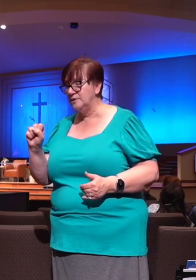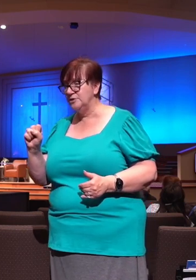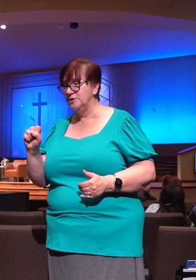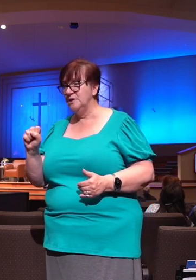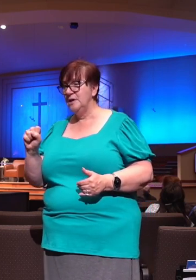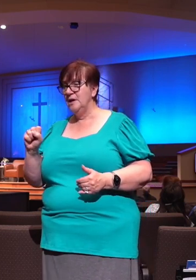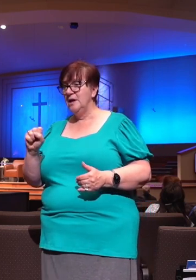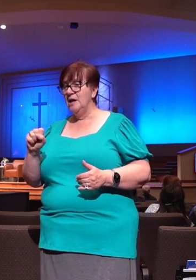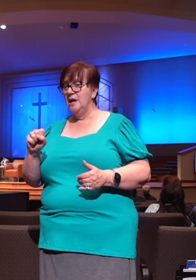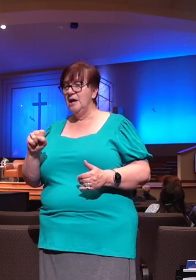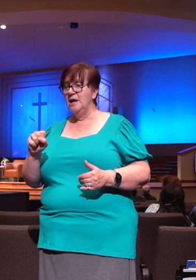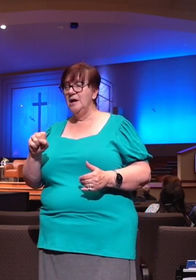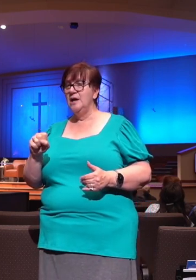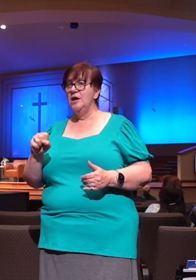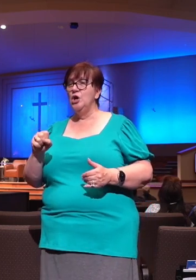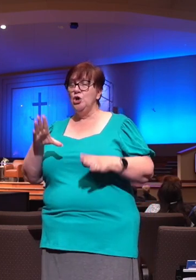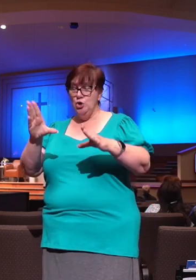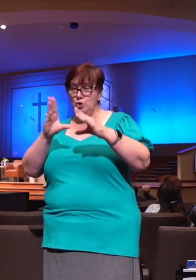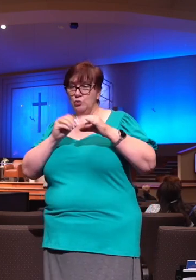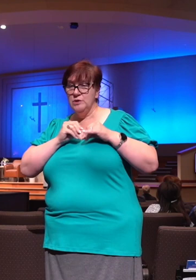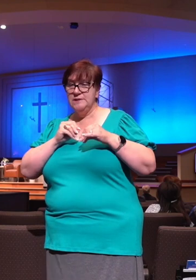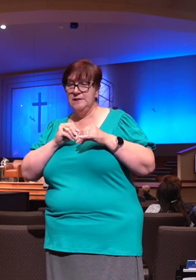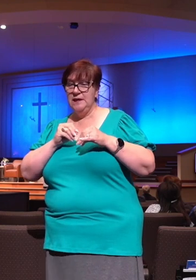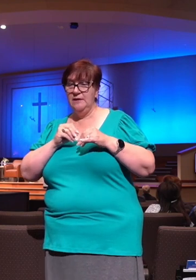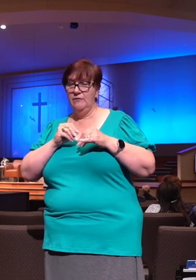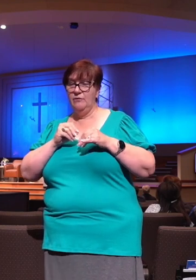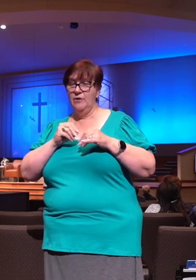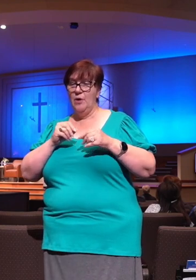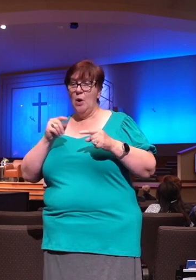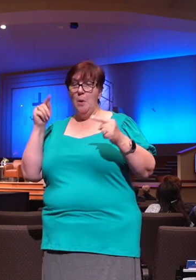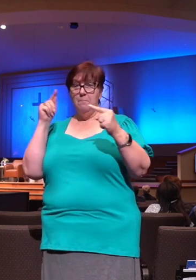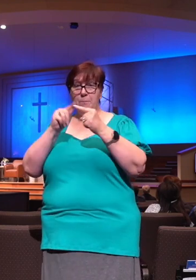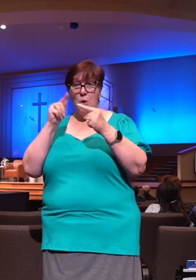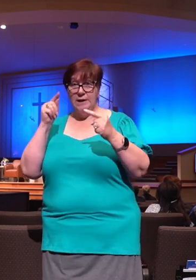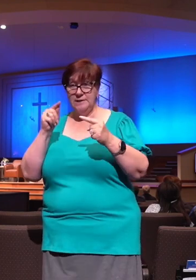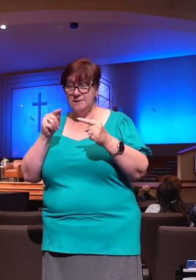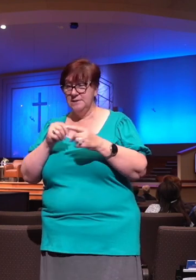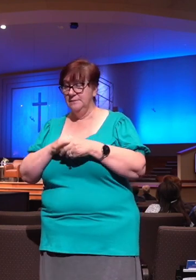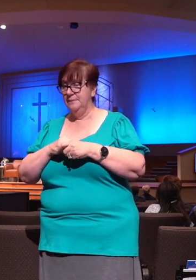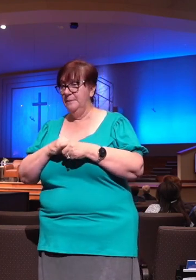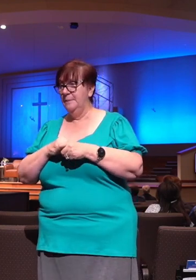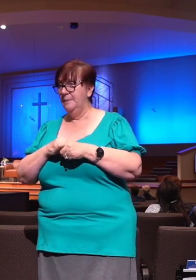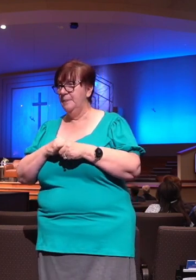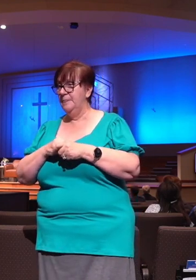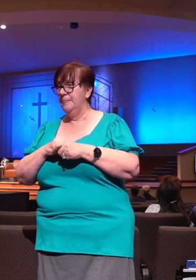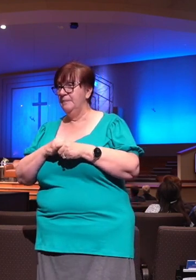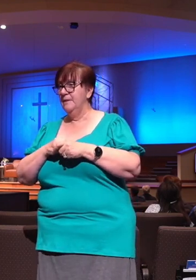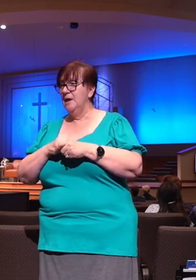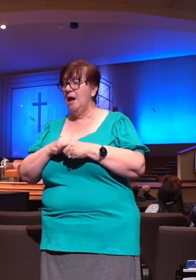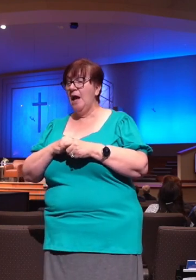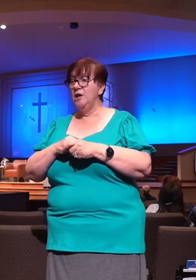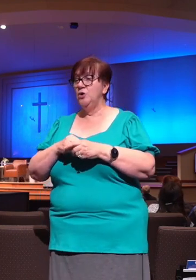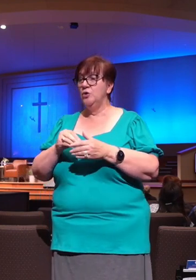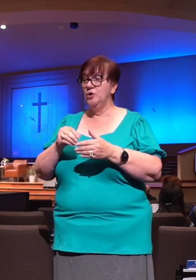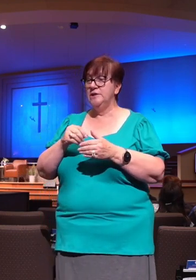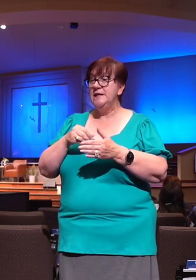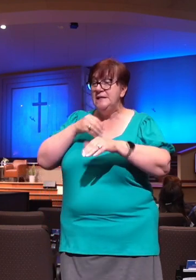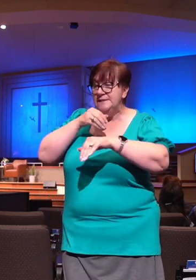points, you could just cut them off the packaging. You could mail them to Pepsi, and they would redeem these. Here's a CD case,